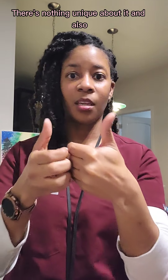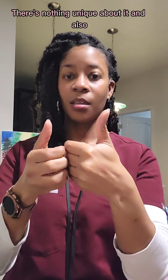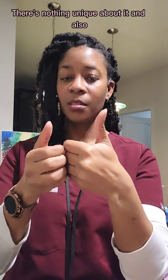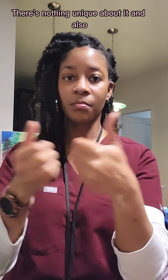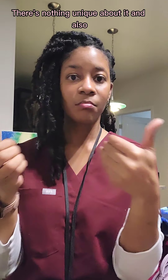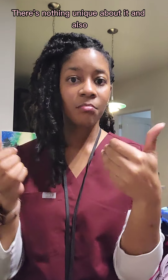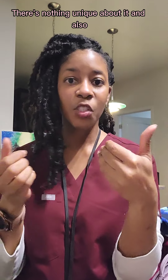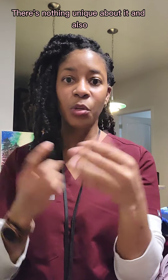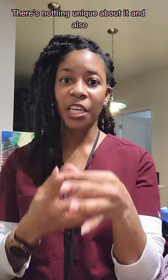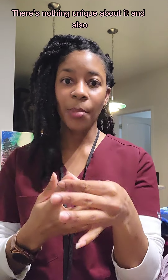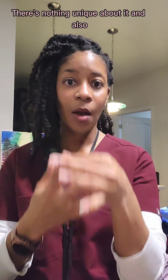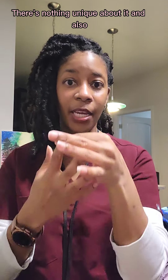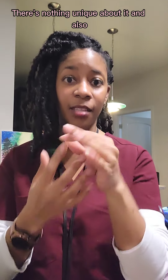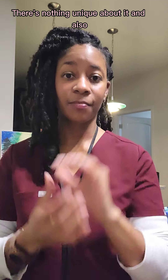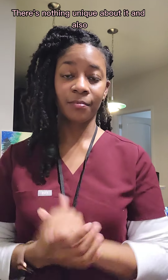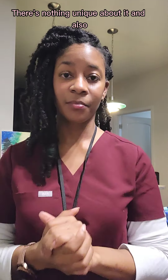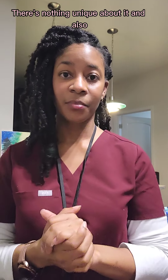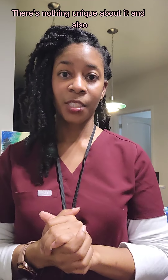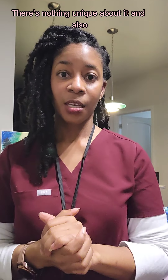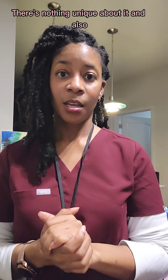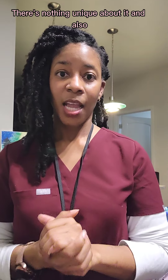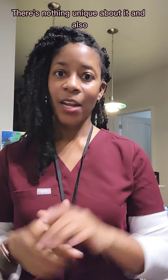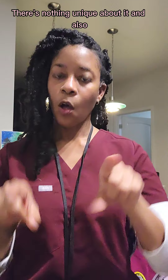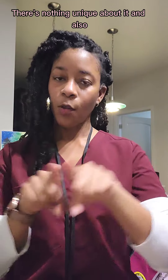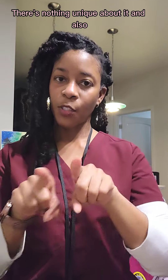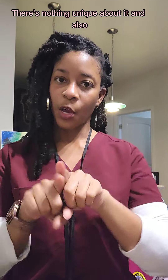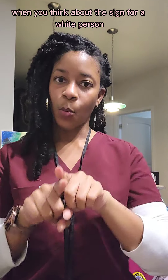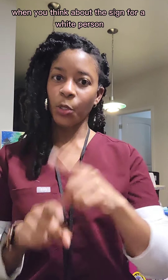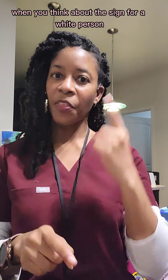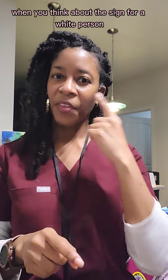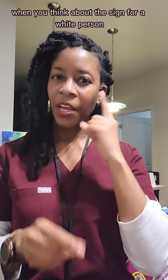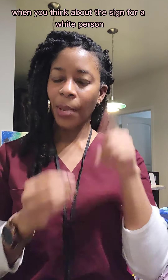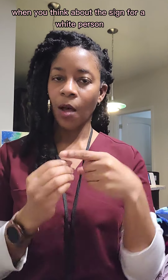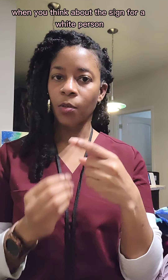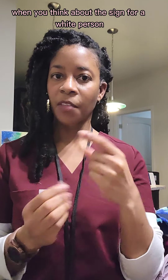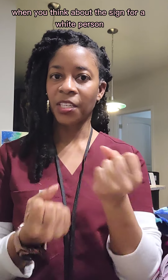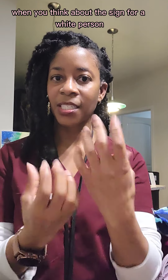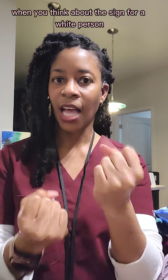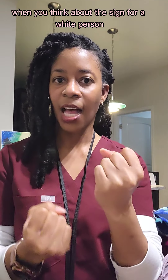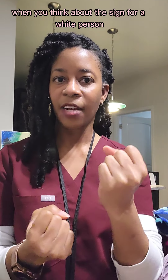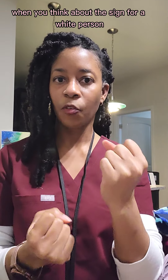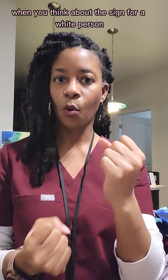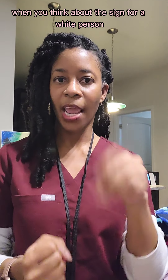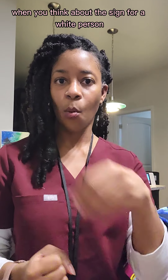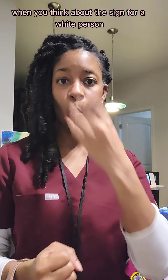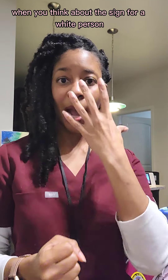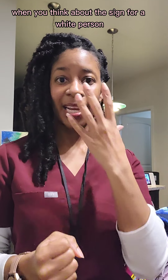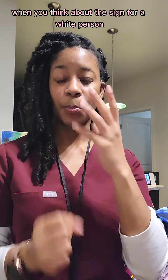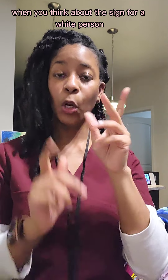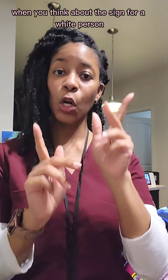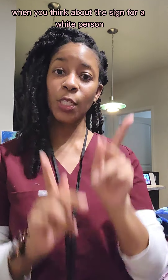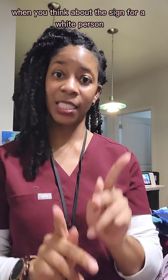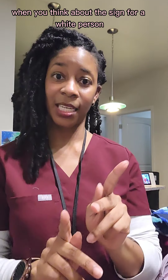unique about it. And also, when you think about the sign for a white person,